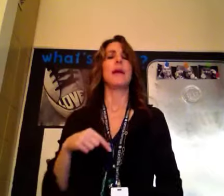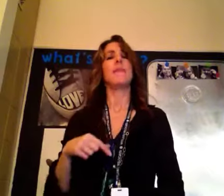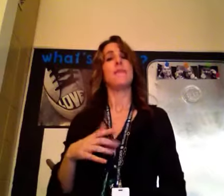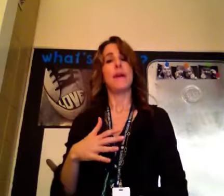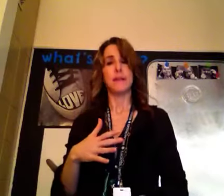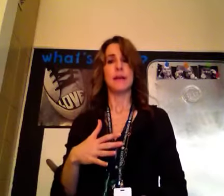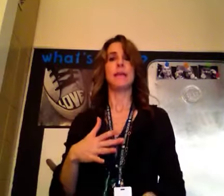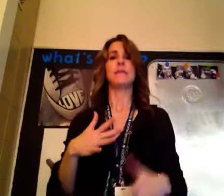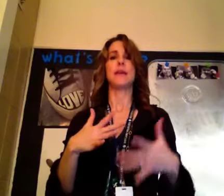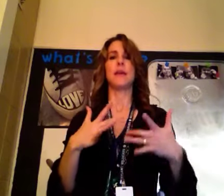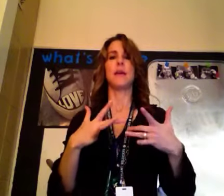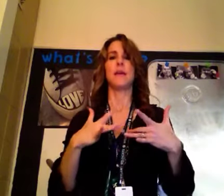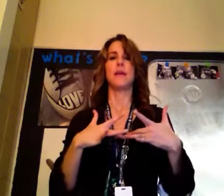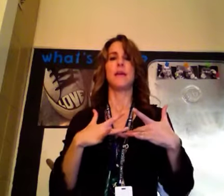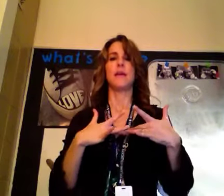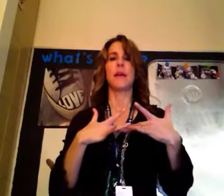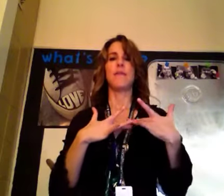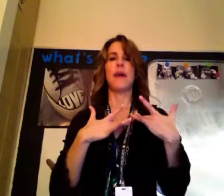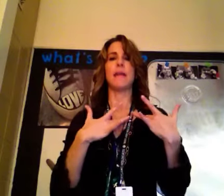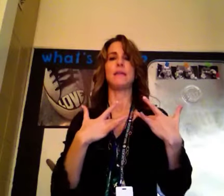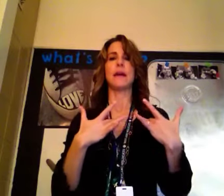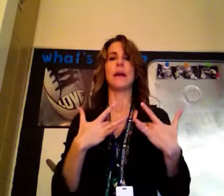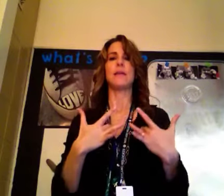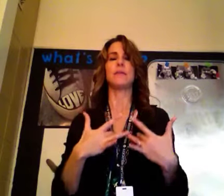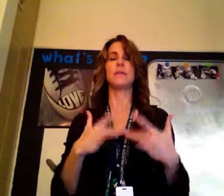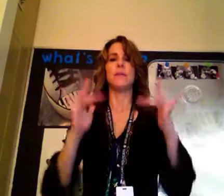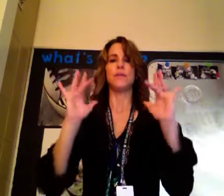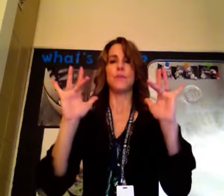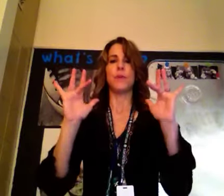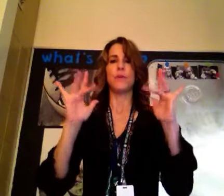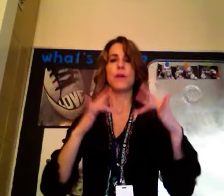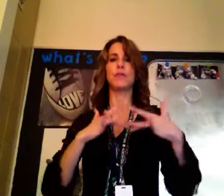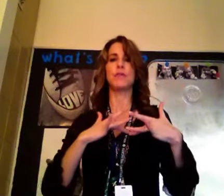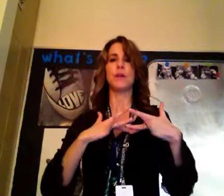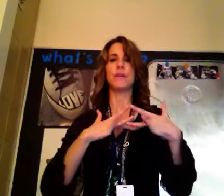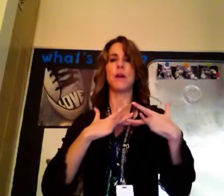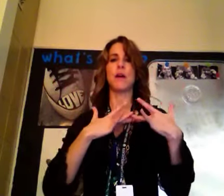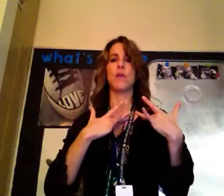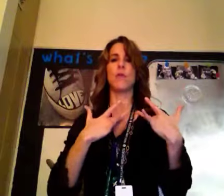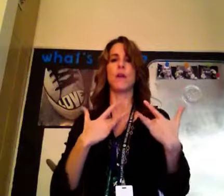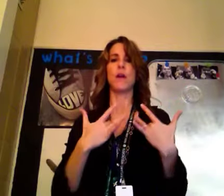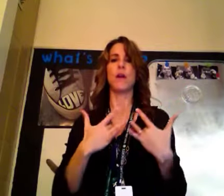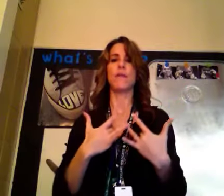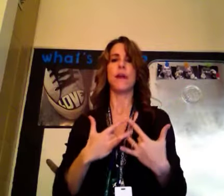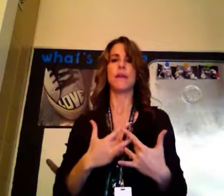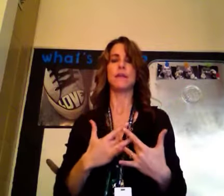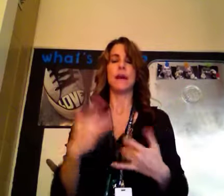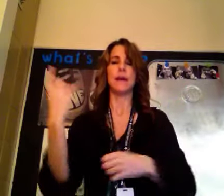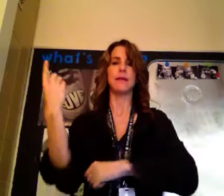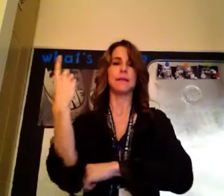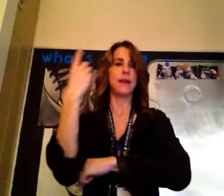Happy Valentine's Day. Okay, Valentine's, you're going to use your middle fingers to trace a heart over your heart. Valentine's Day.